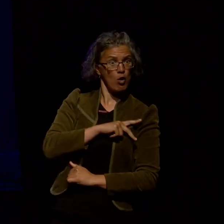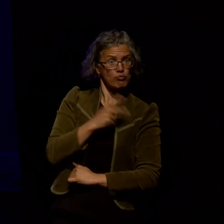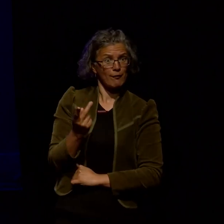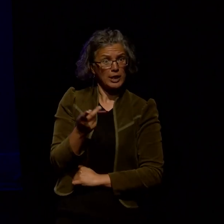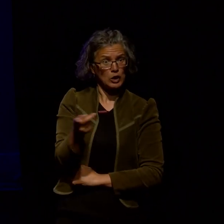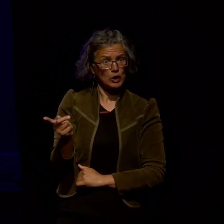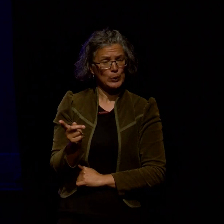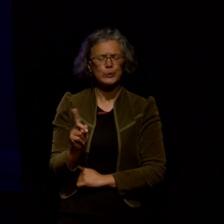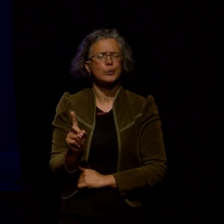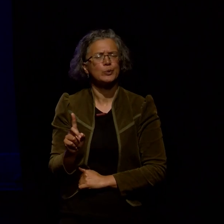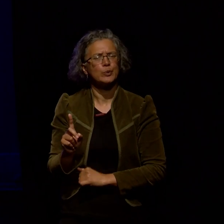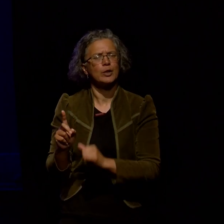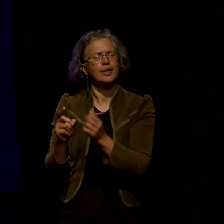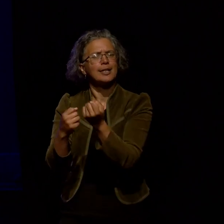focus